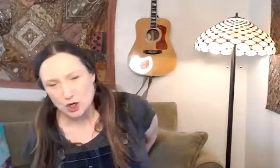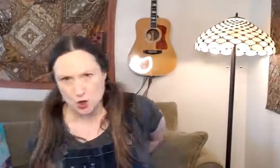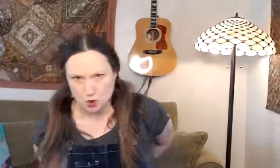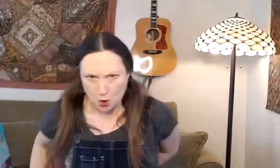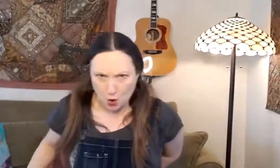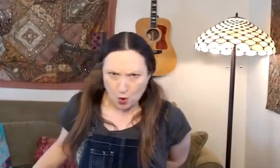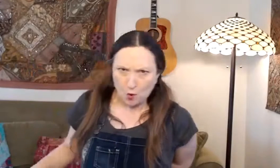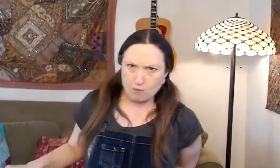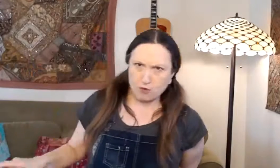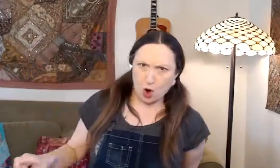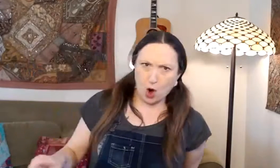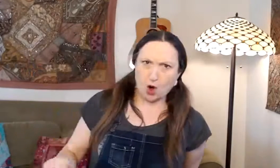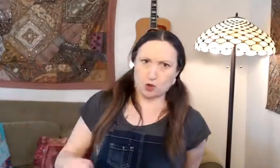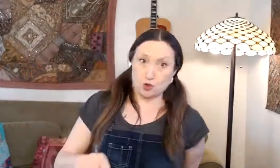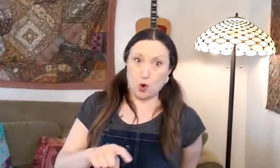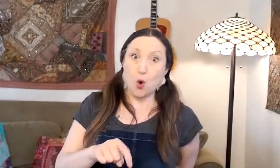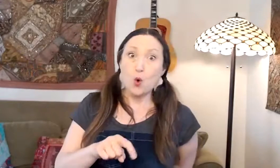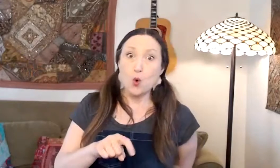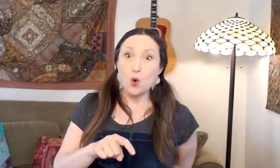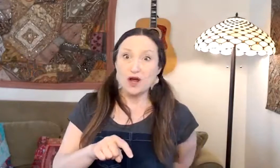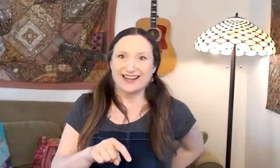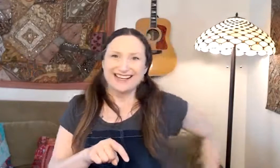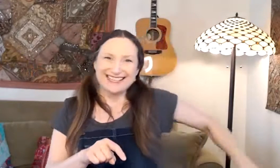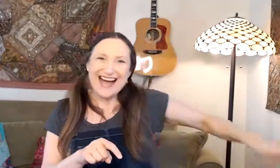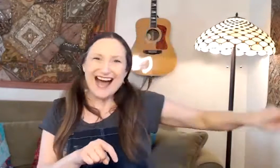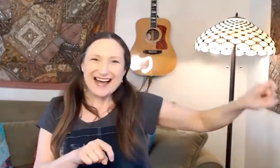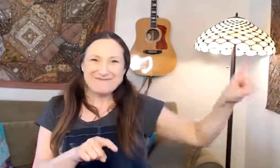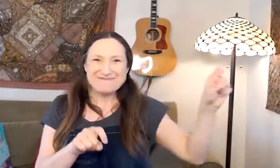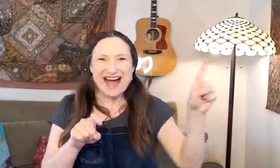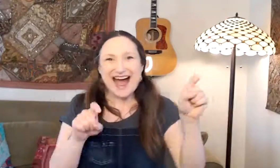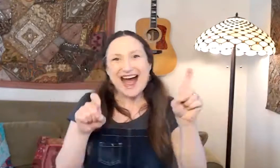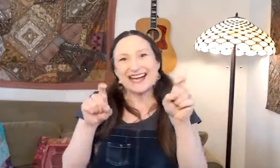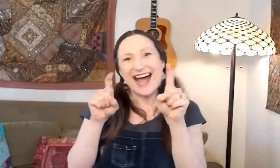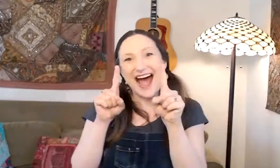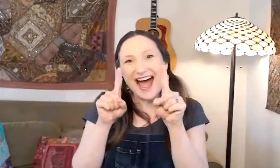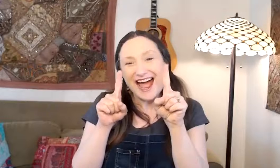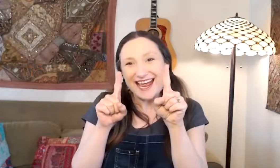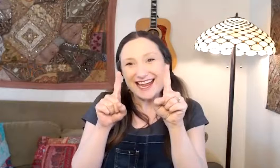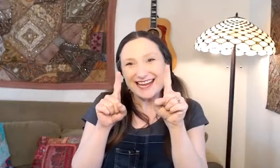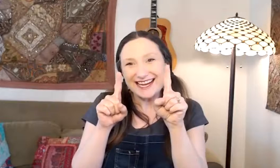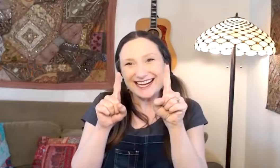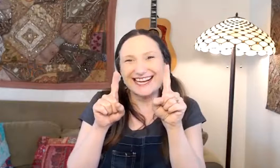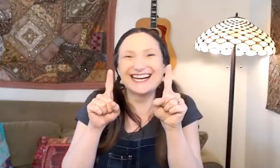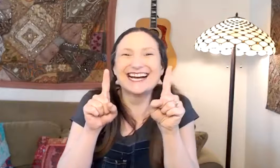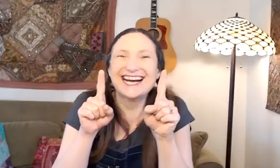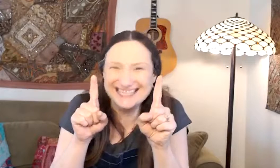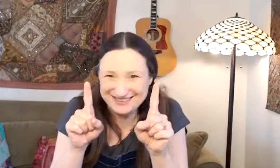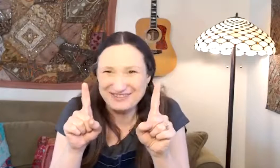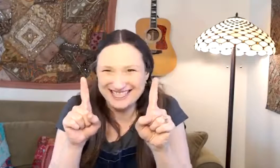Come back, Low. Come back, High. That's a funny